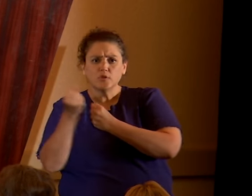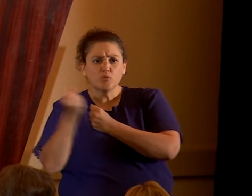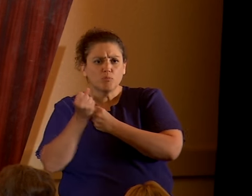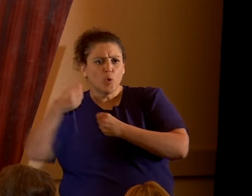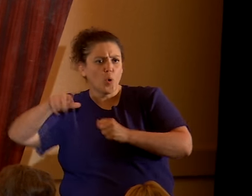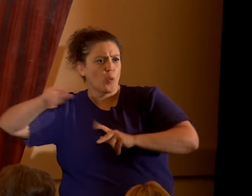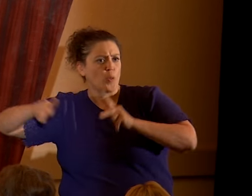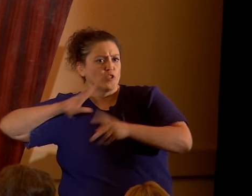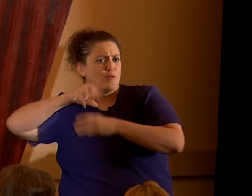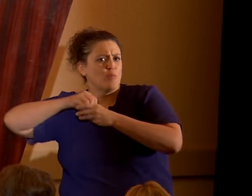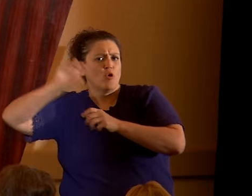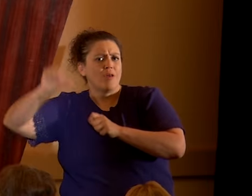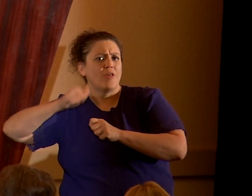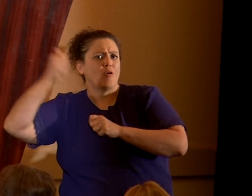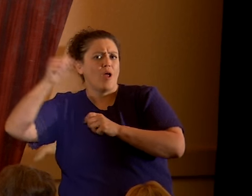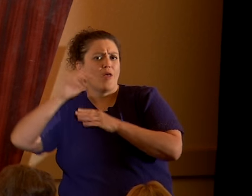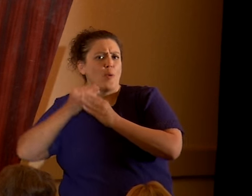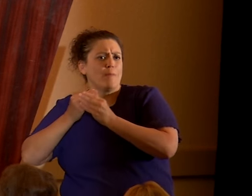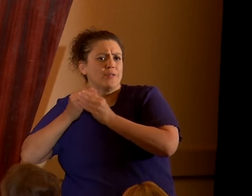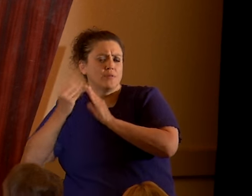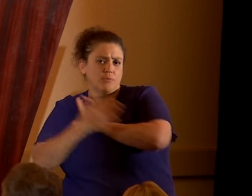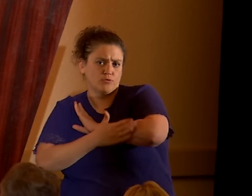Tehran, and Beirut, and all across the Muslim world.